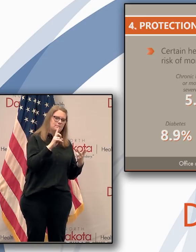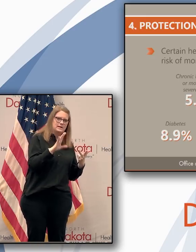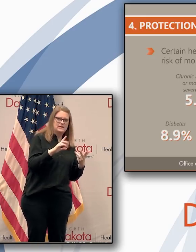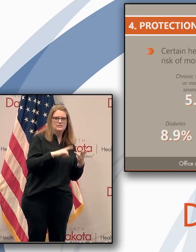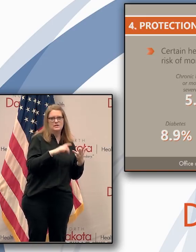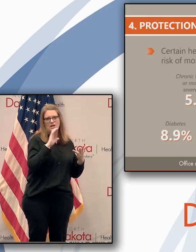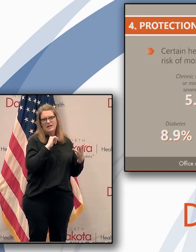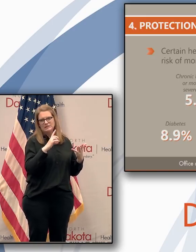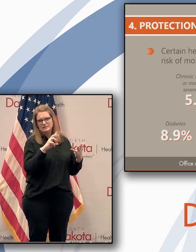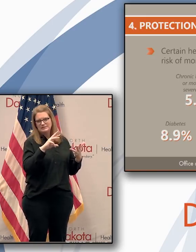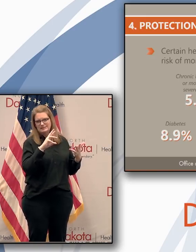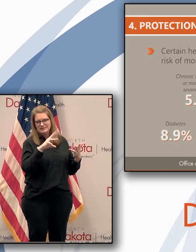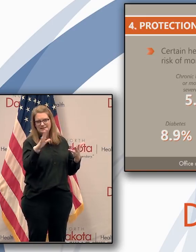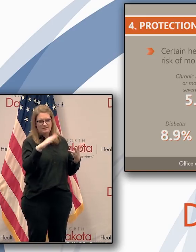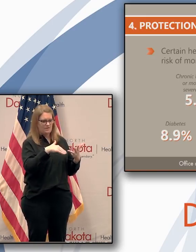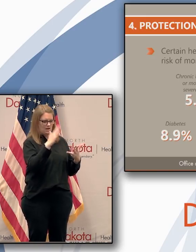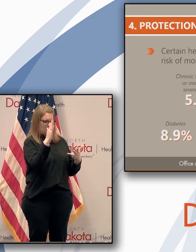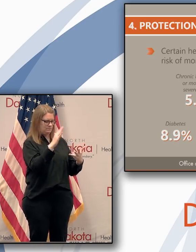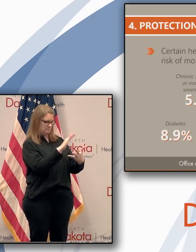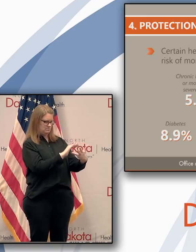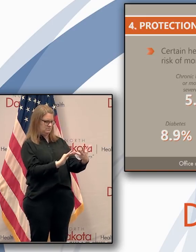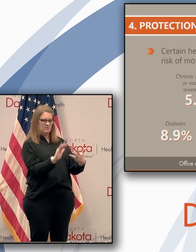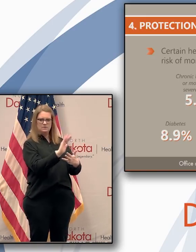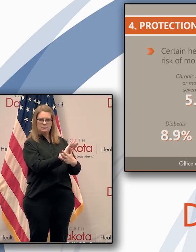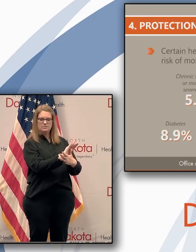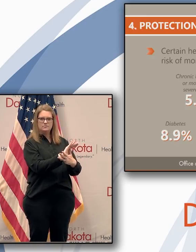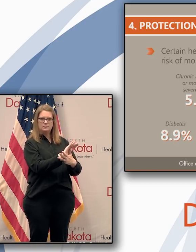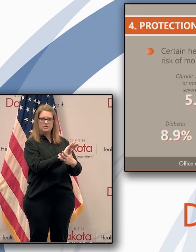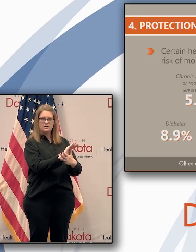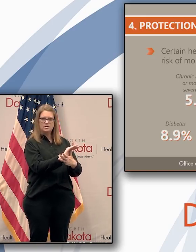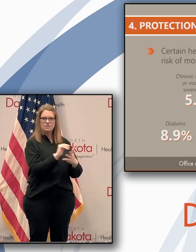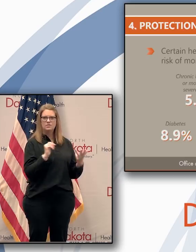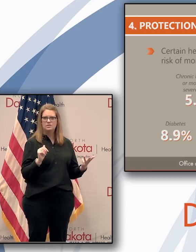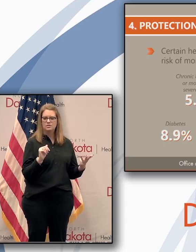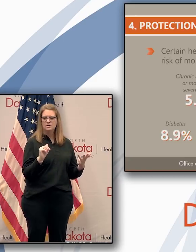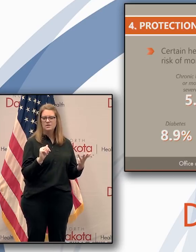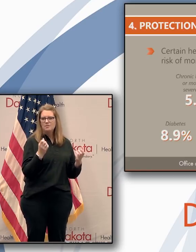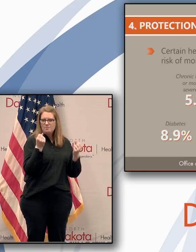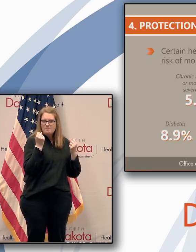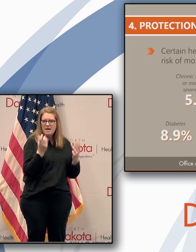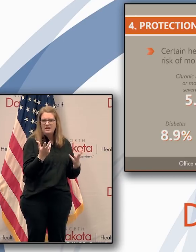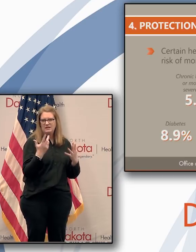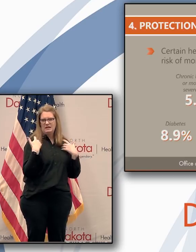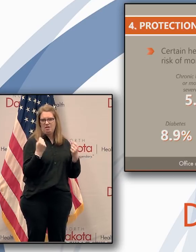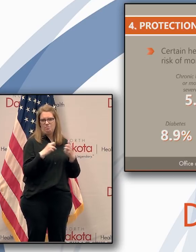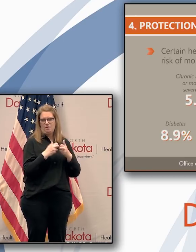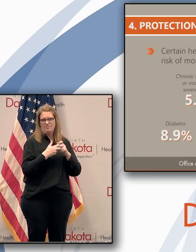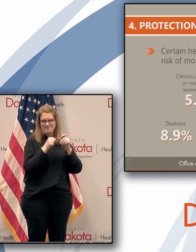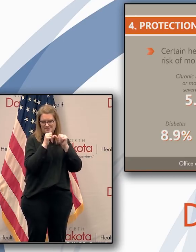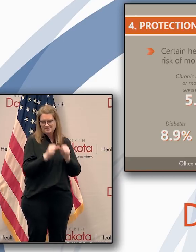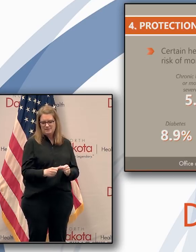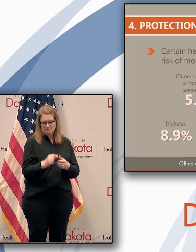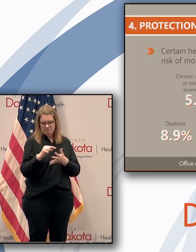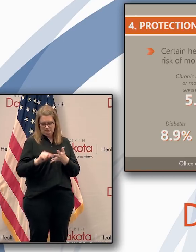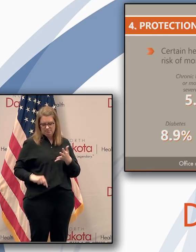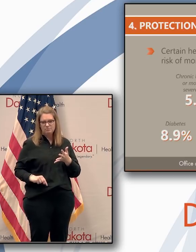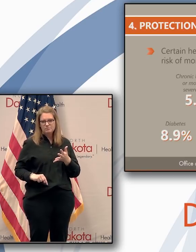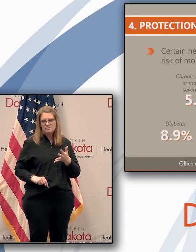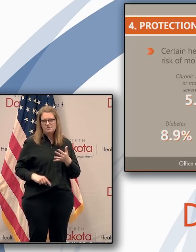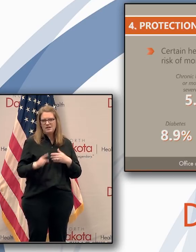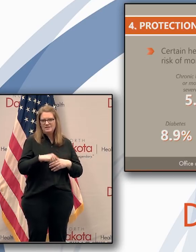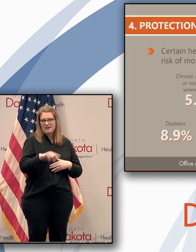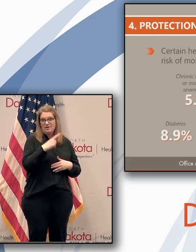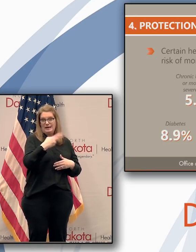65. But you can have these, as they say, comorbidities or multiple underlying health conditions that put people even more at risk.